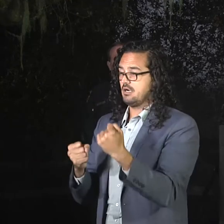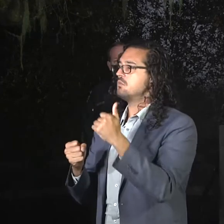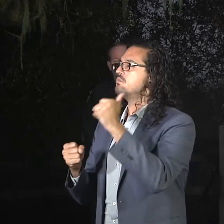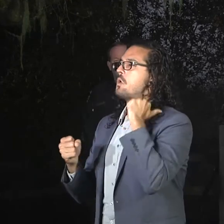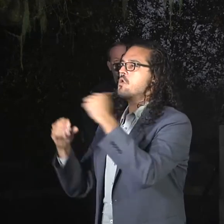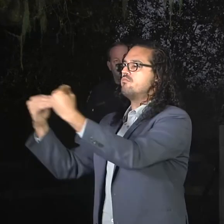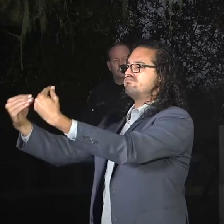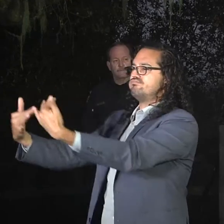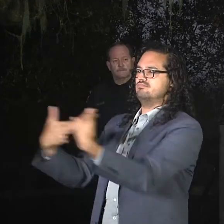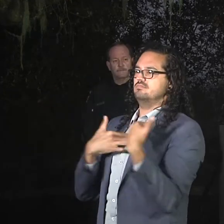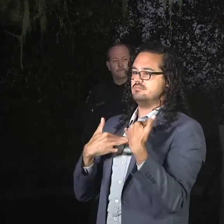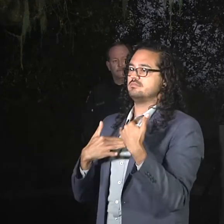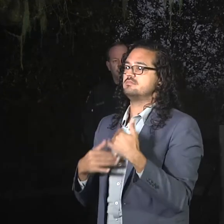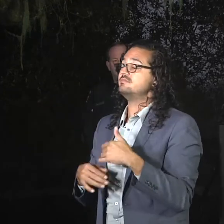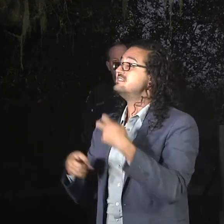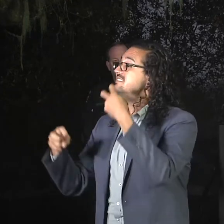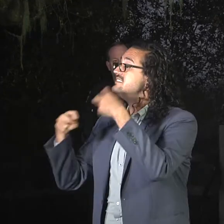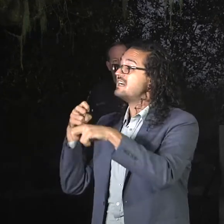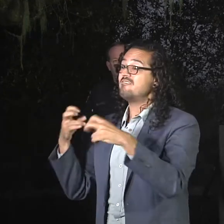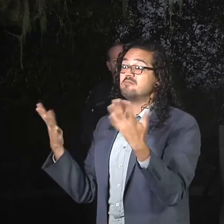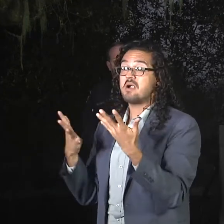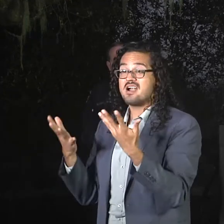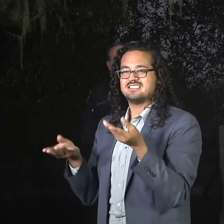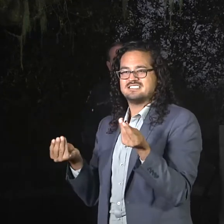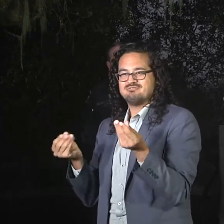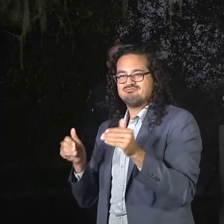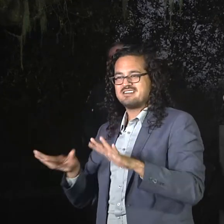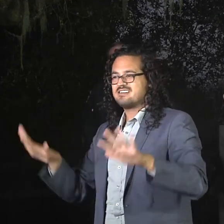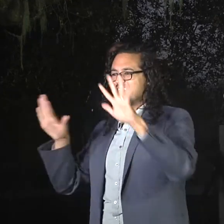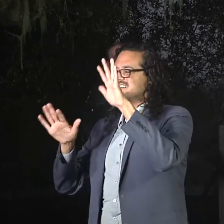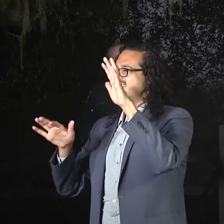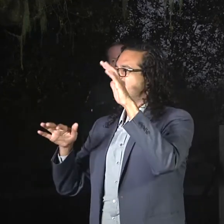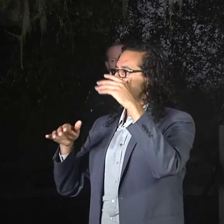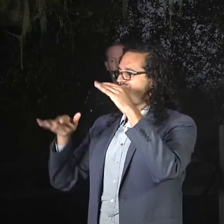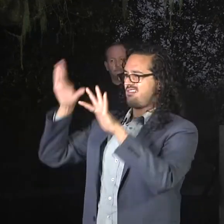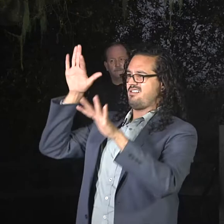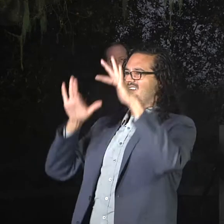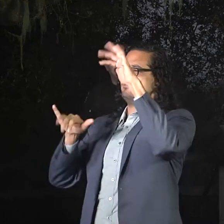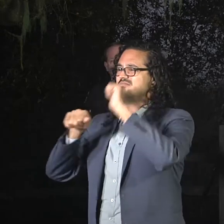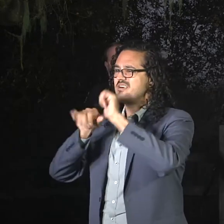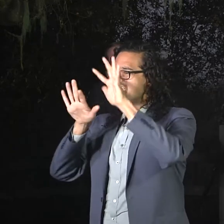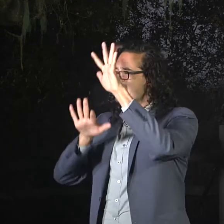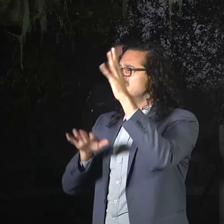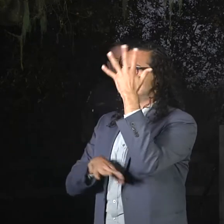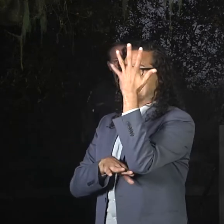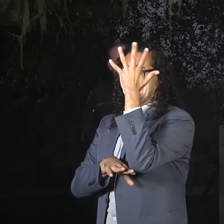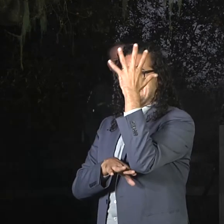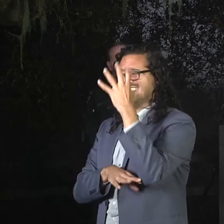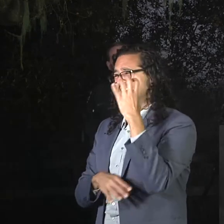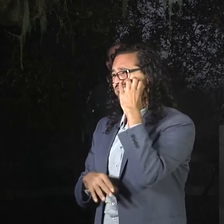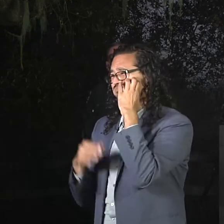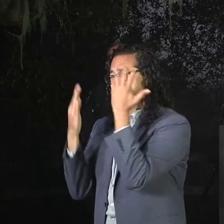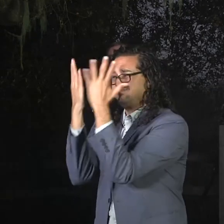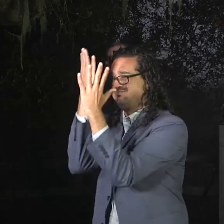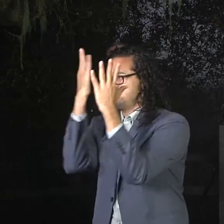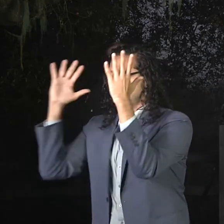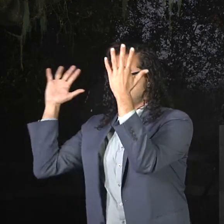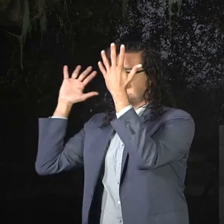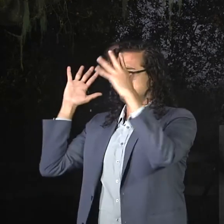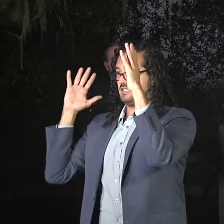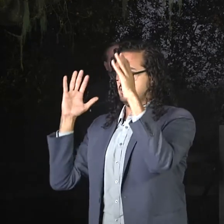having to adjust our strategy, it is going to be our best tool. So, although it does make people nervous introducing